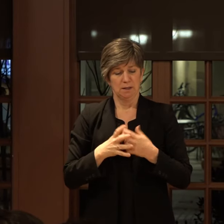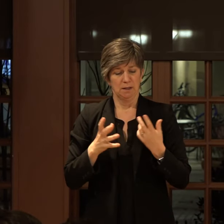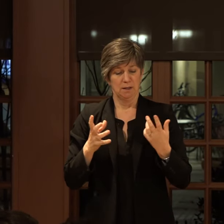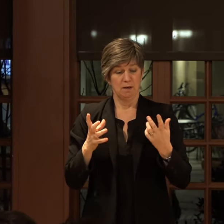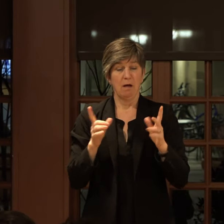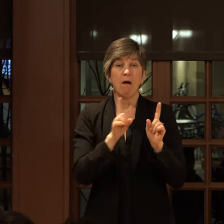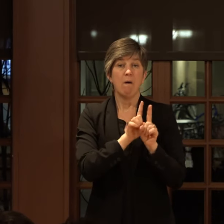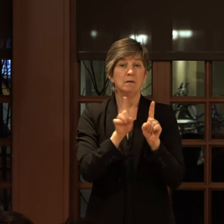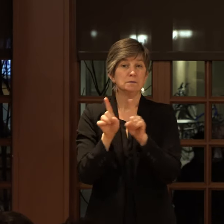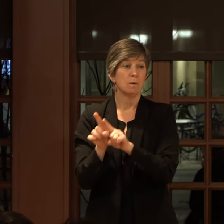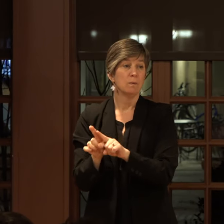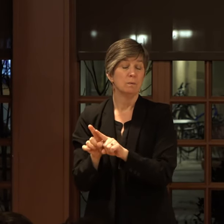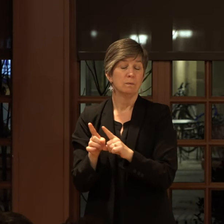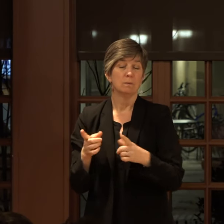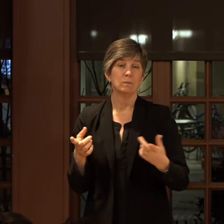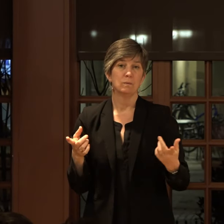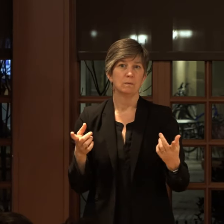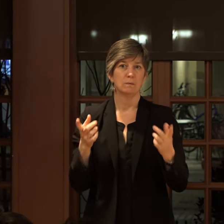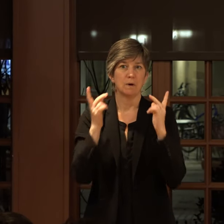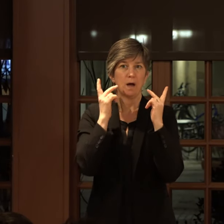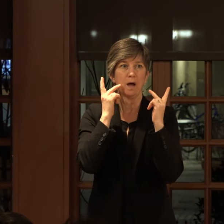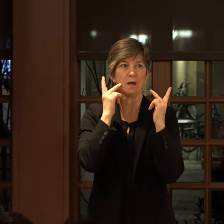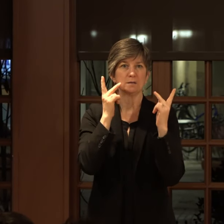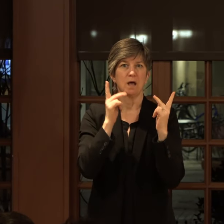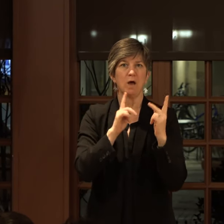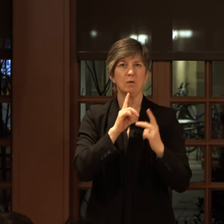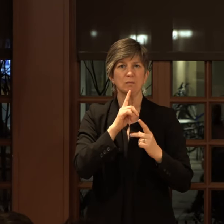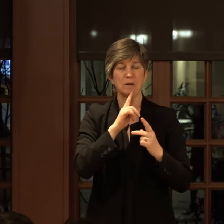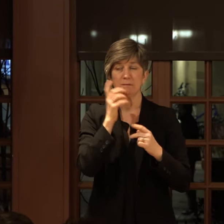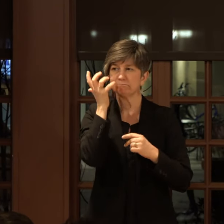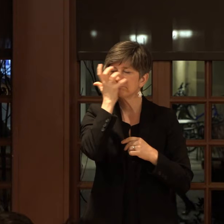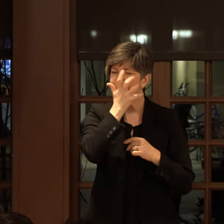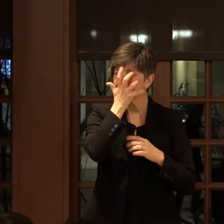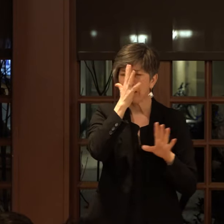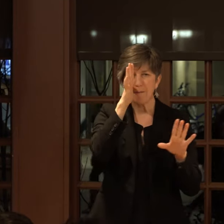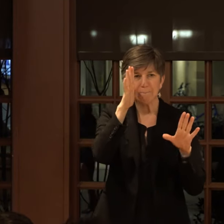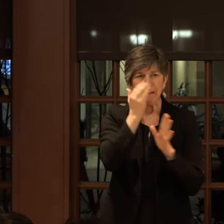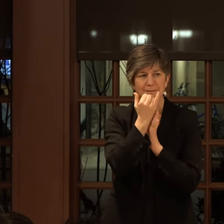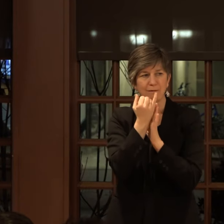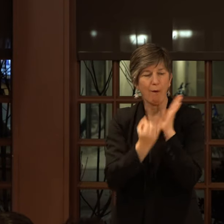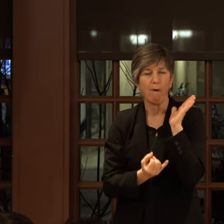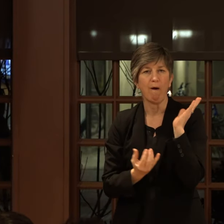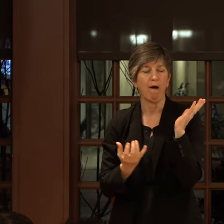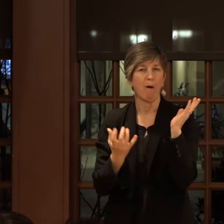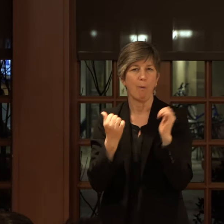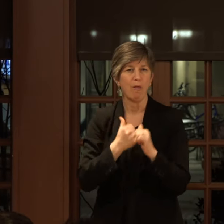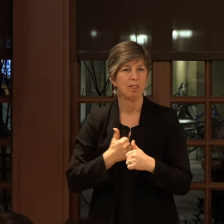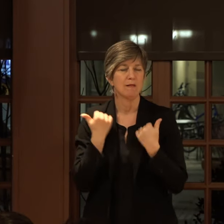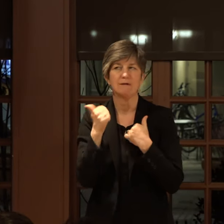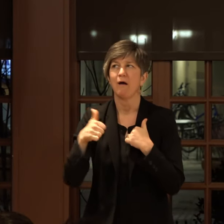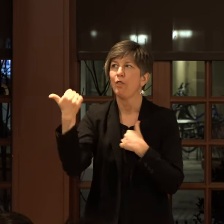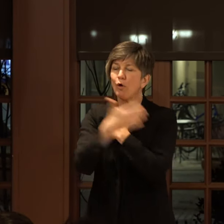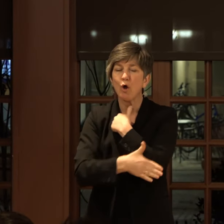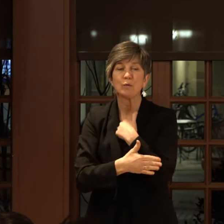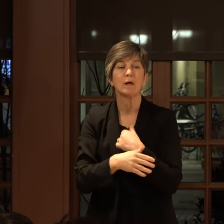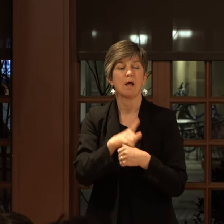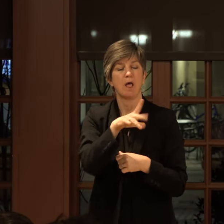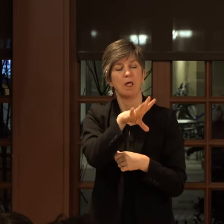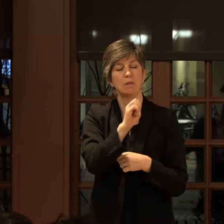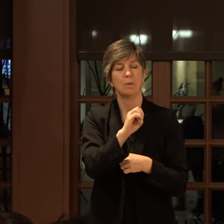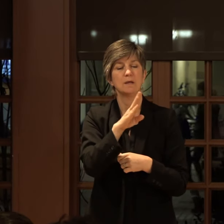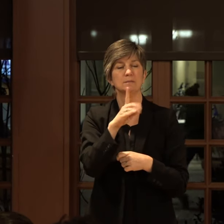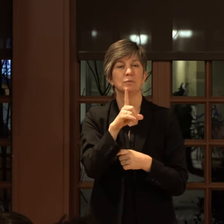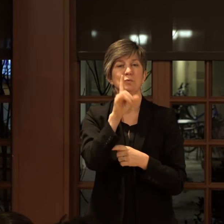And also, I saw a lot of really rad art while living abroad. And Louise Bourgeois sort of, like,